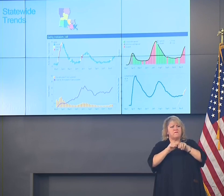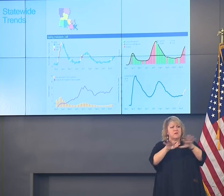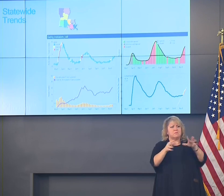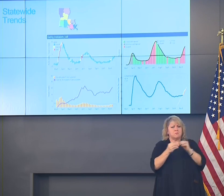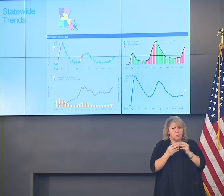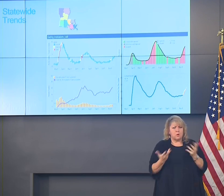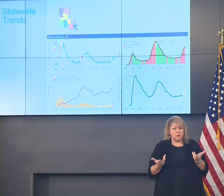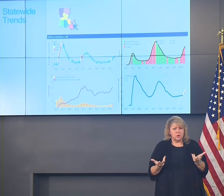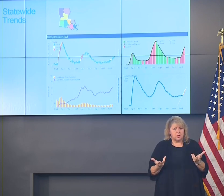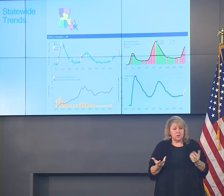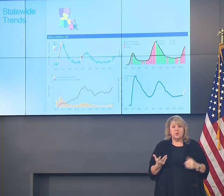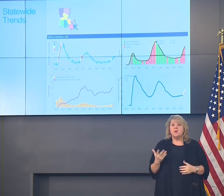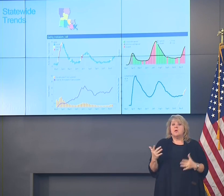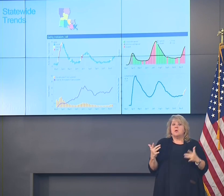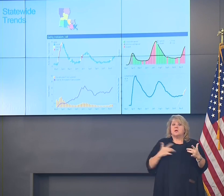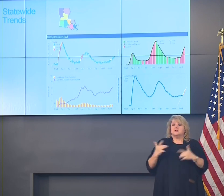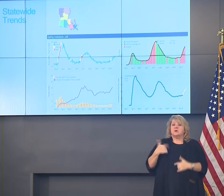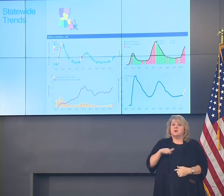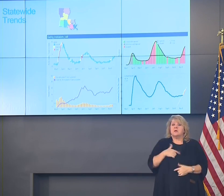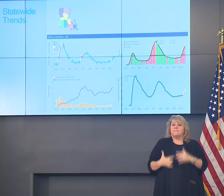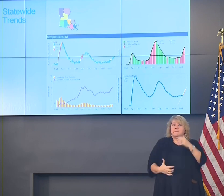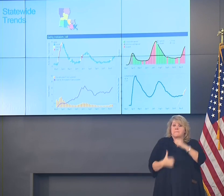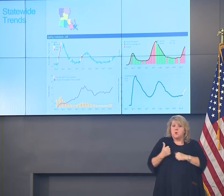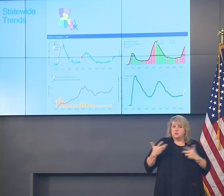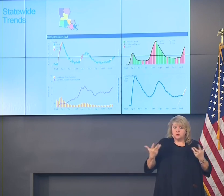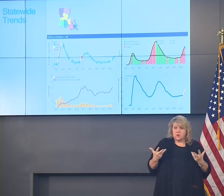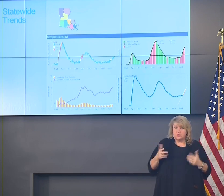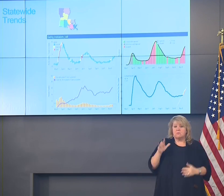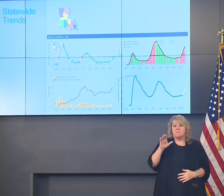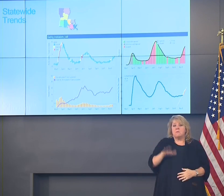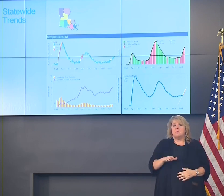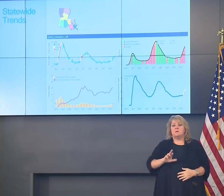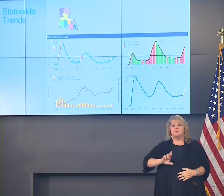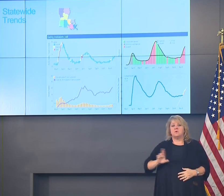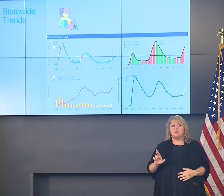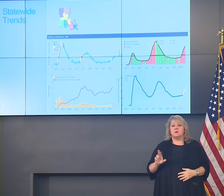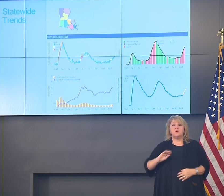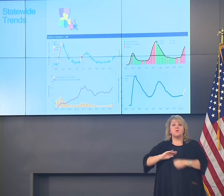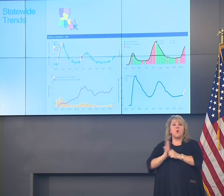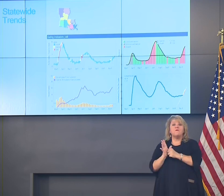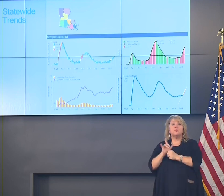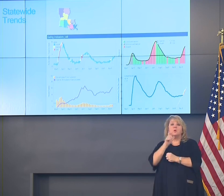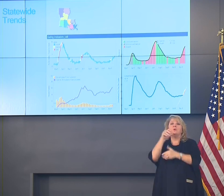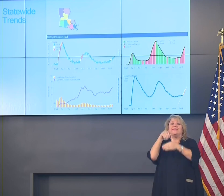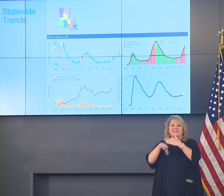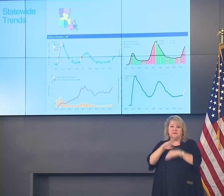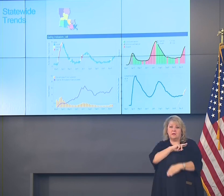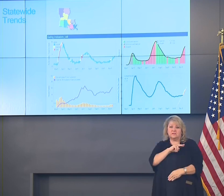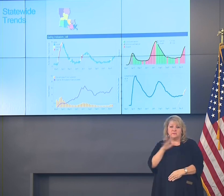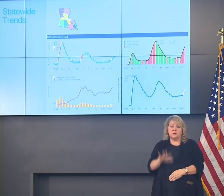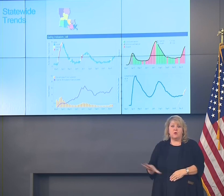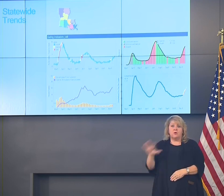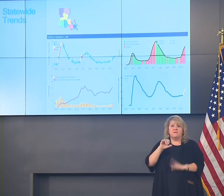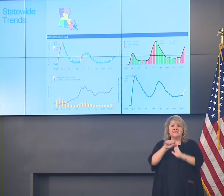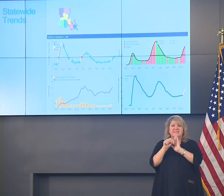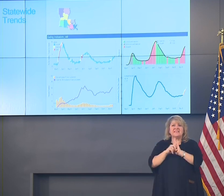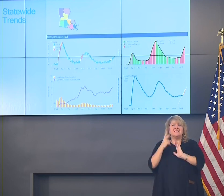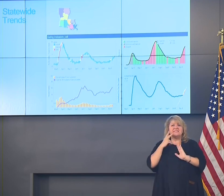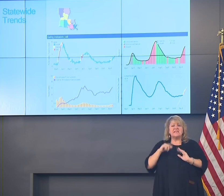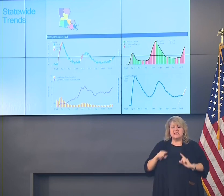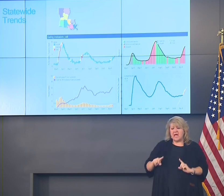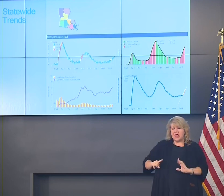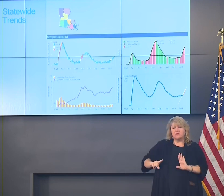And then most concerning to us on the bottom right you'll see COVID patients in hospitals across the state. You see that big spike